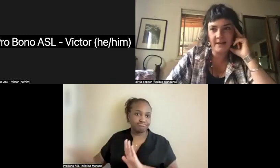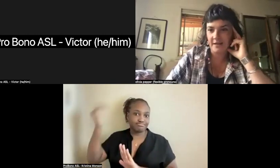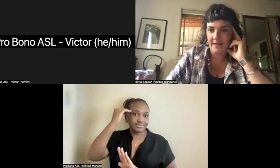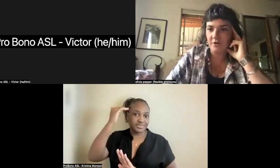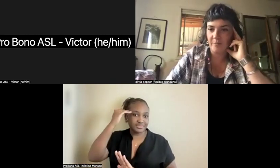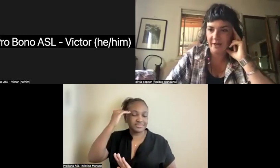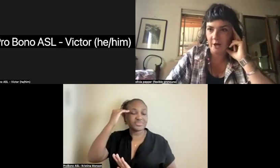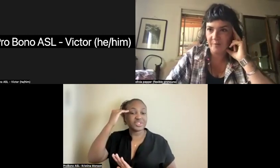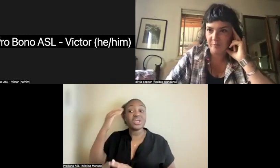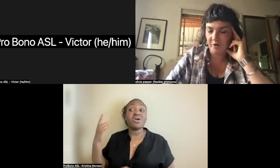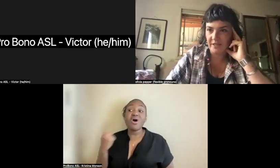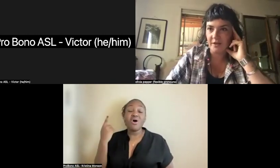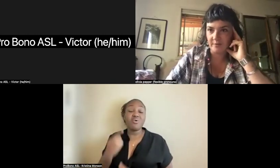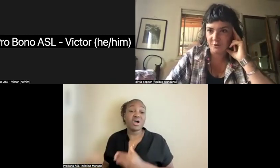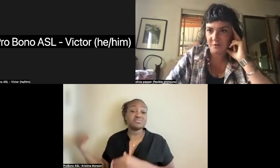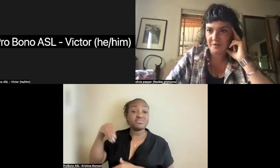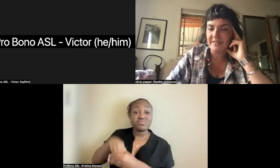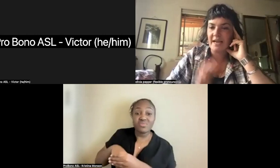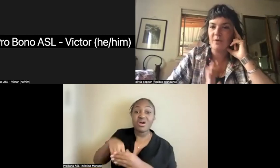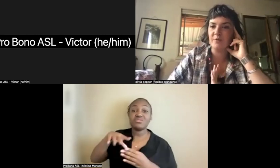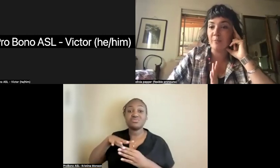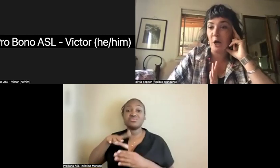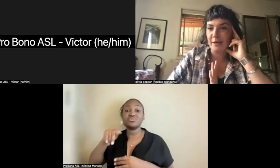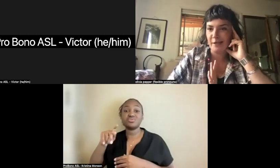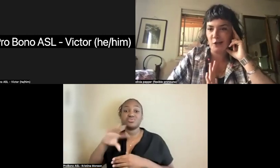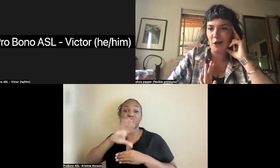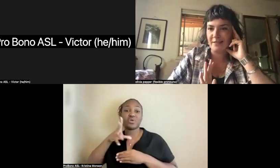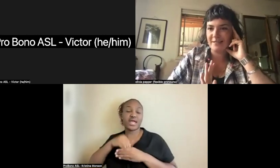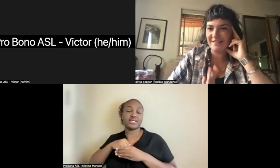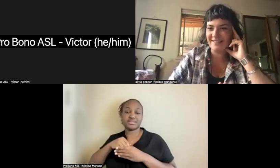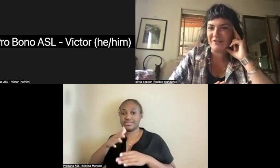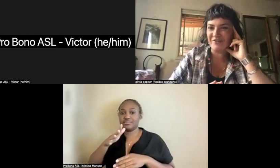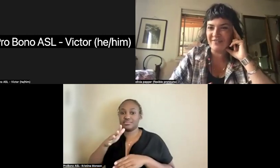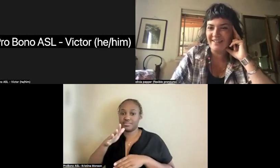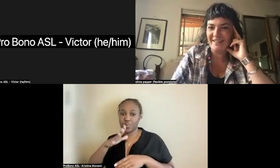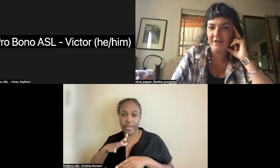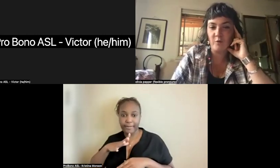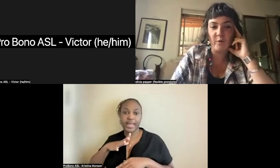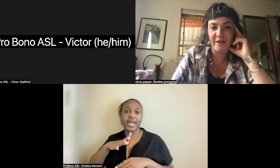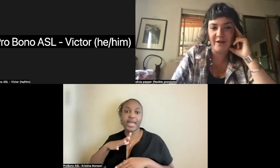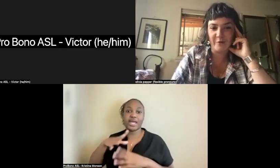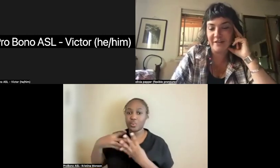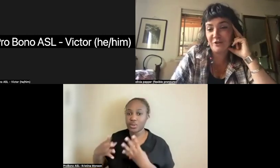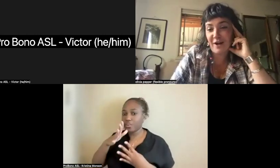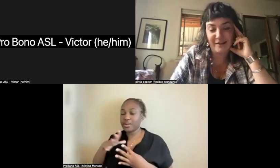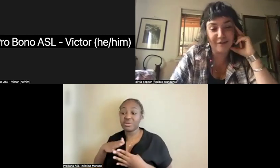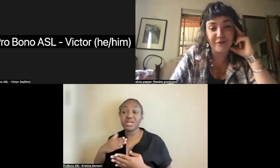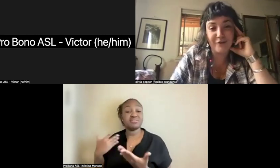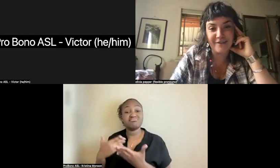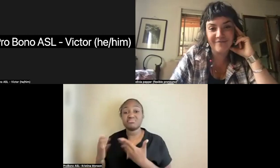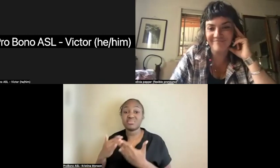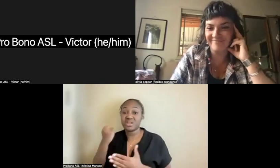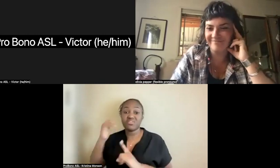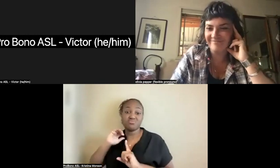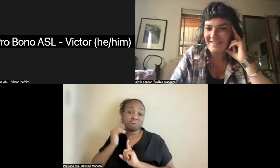and, and non-binary people in their rituals. It was anyone who's embodying the goddess. So if you were there and you were in drag, you're